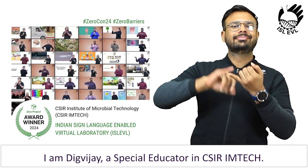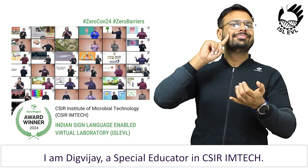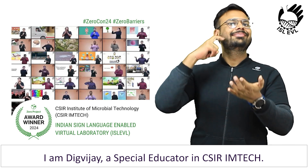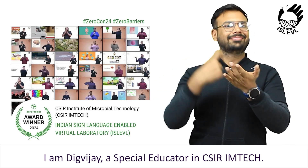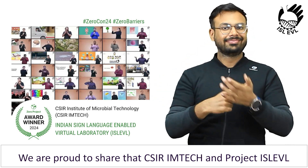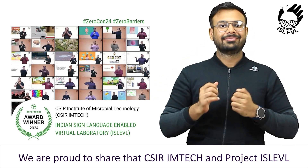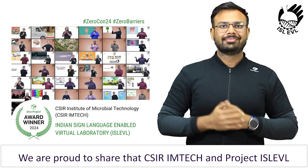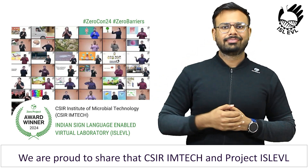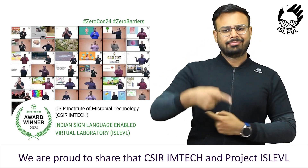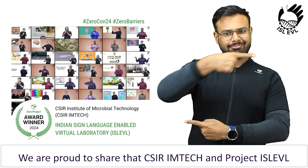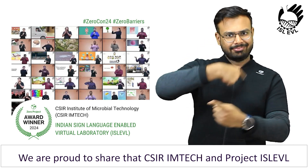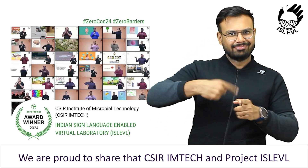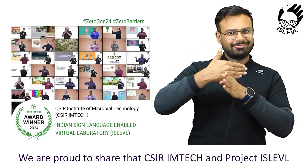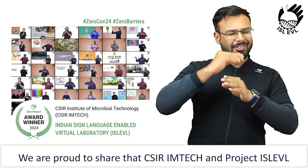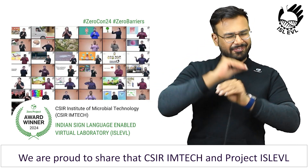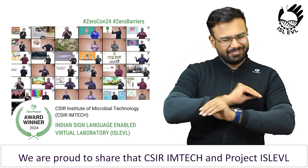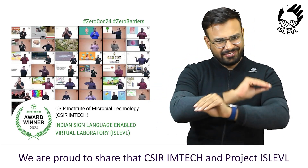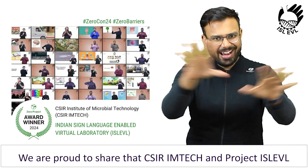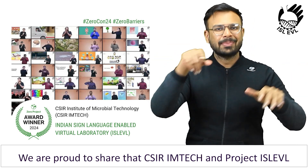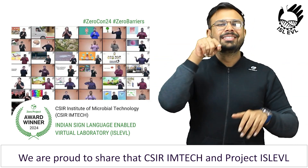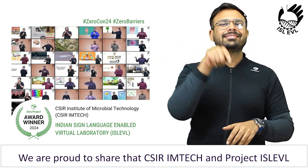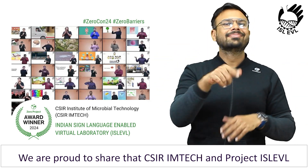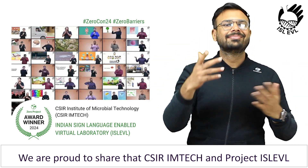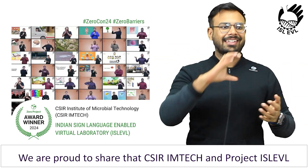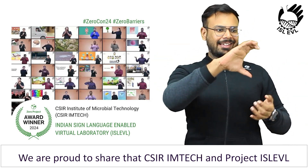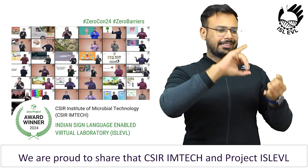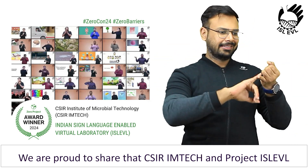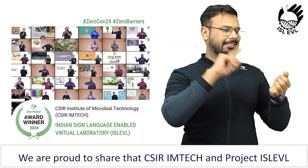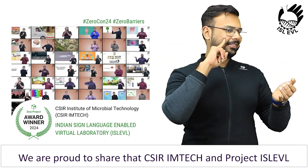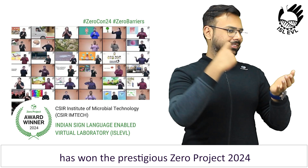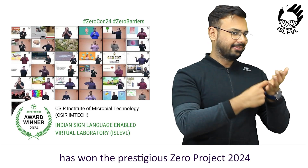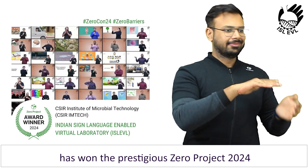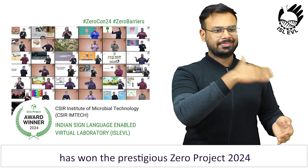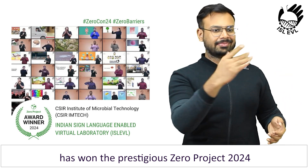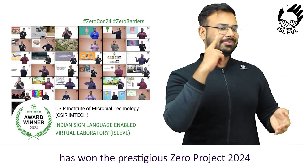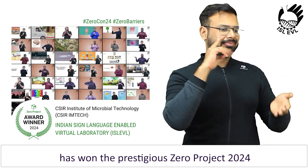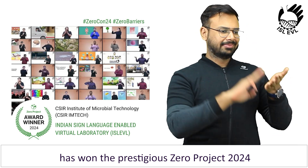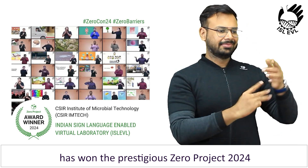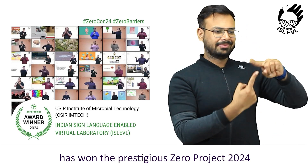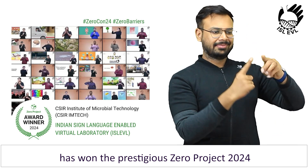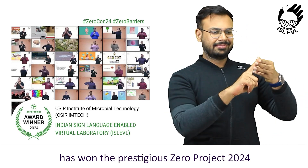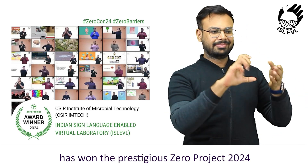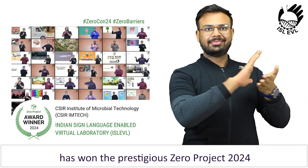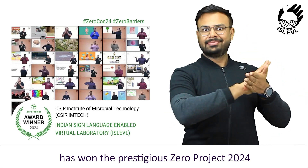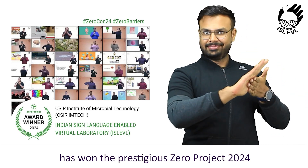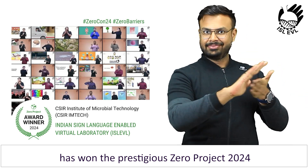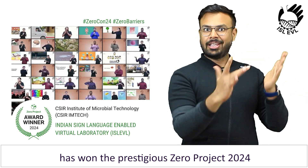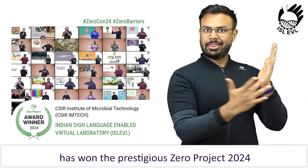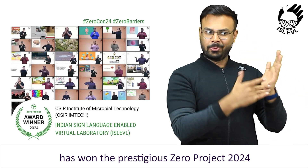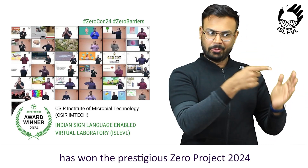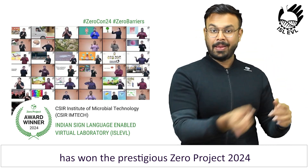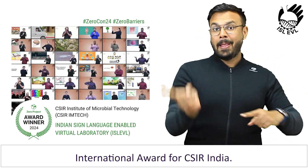We are proud to share that CSIR-MTIC and project ISL-EVL has won the prestigious